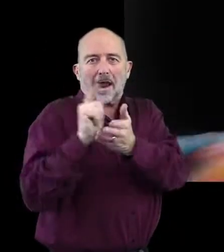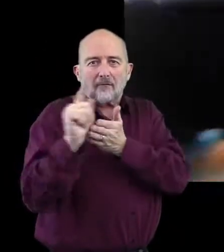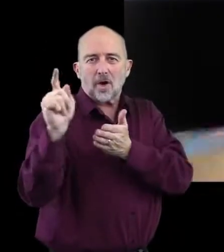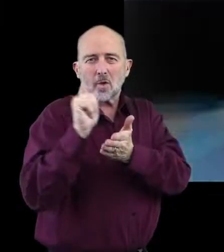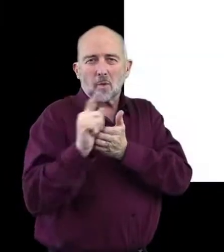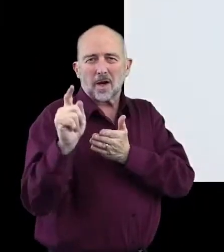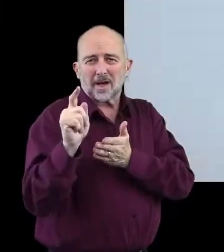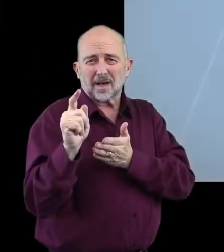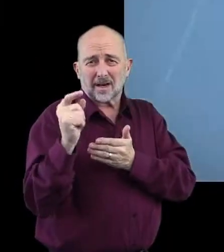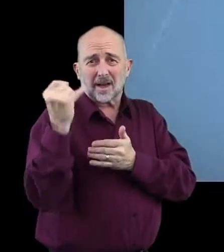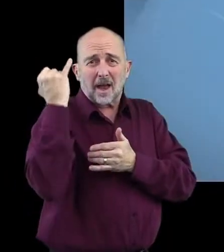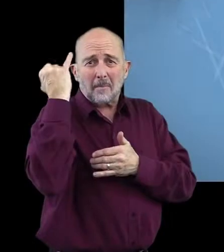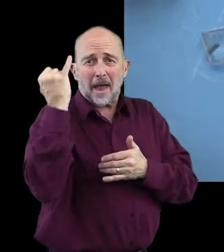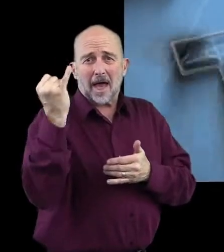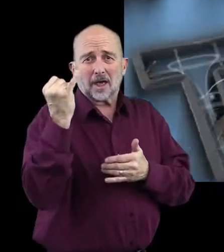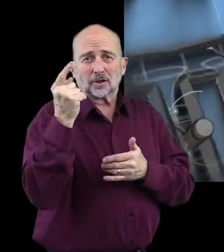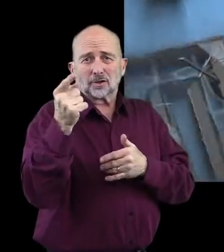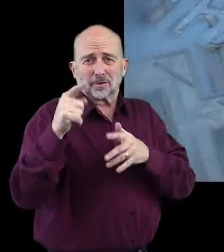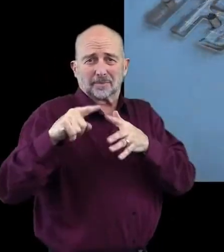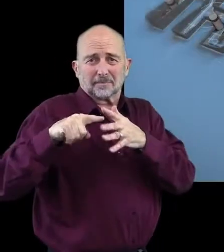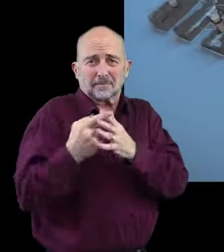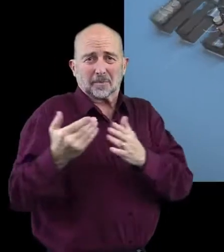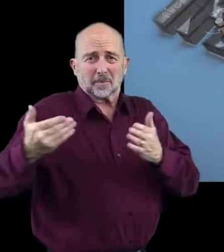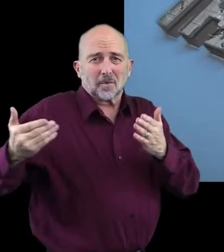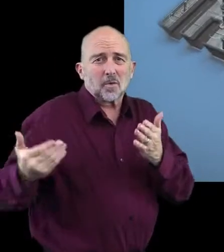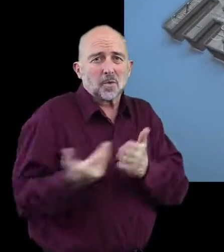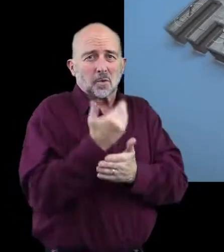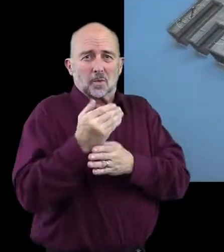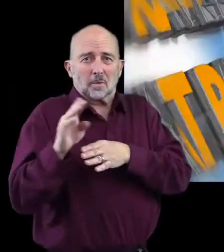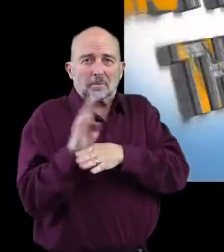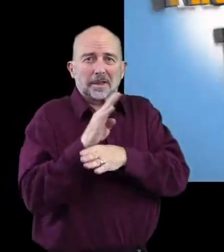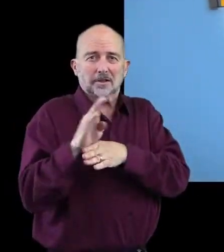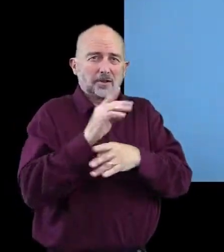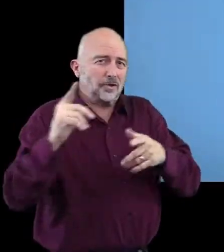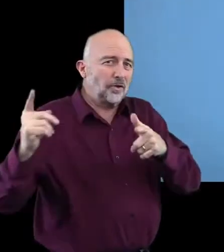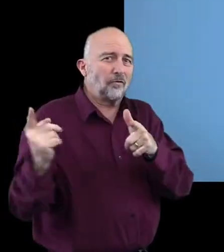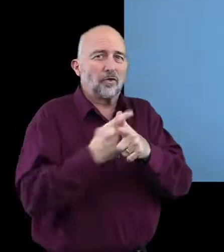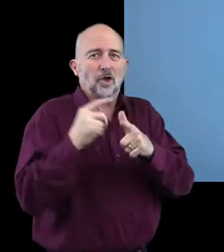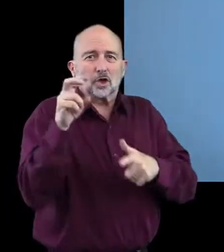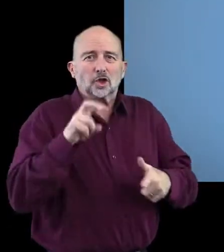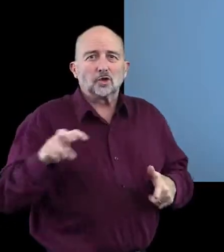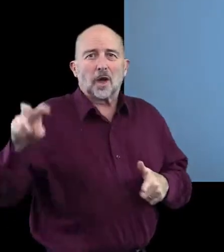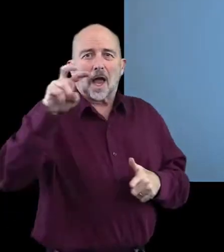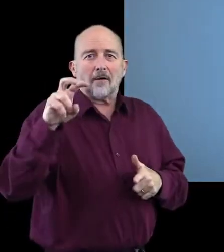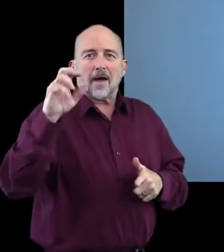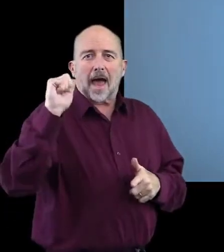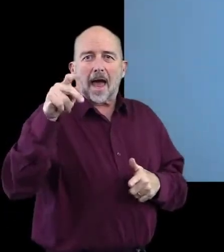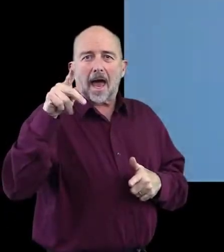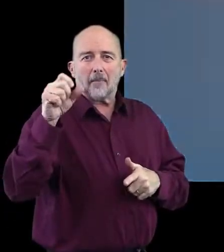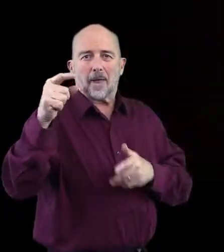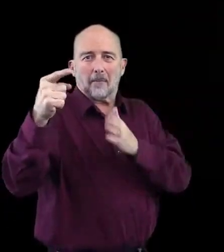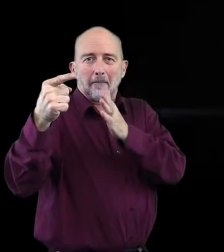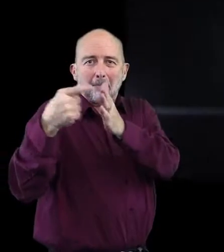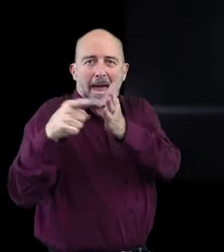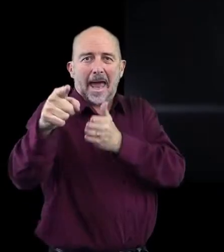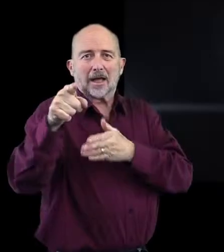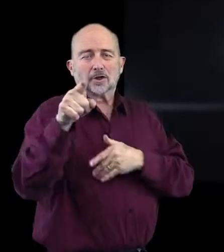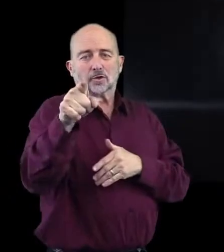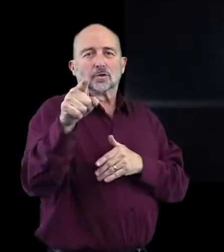Imagine being in on the ground floor with the first travel app that pays. First, we'll show you how you